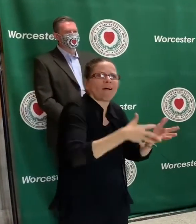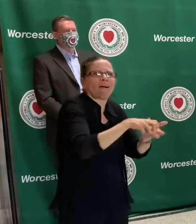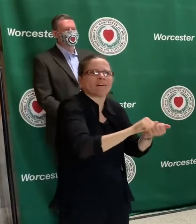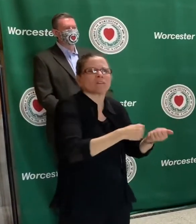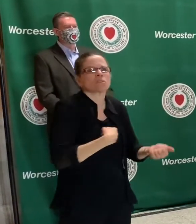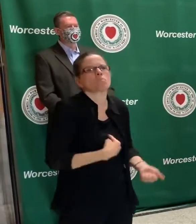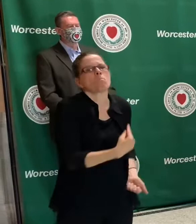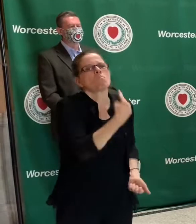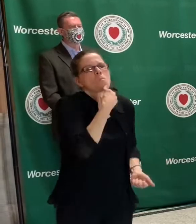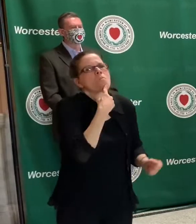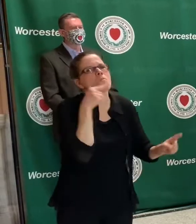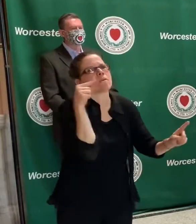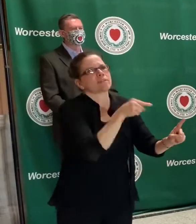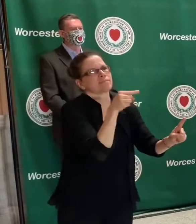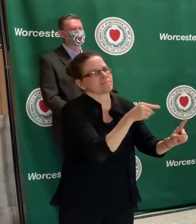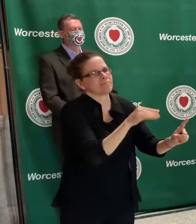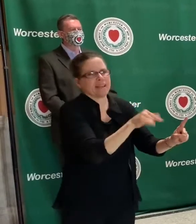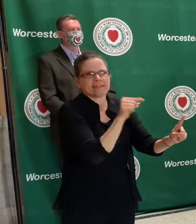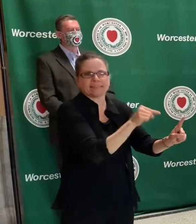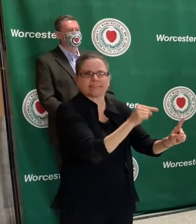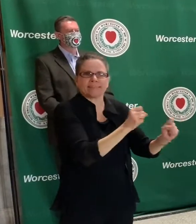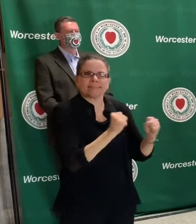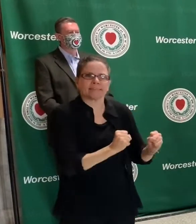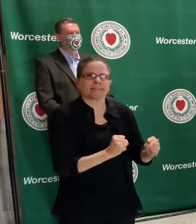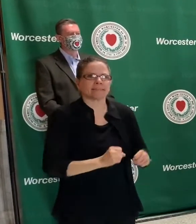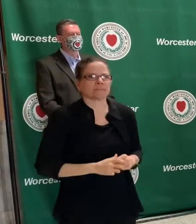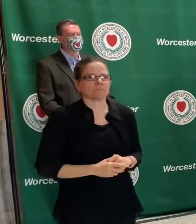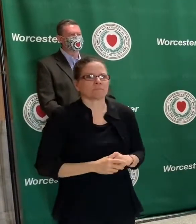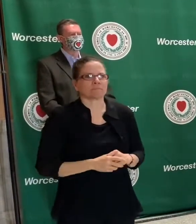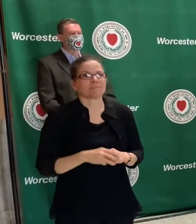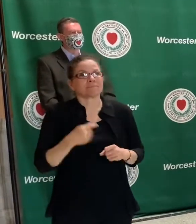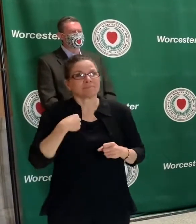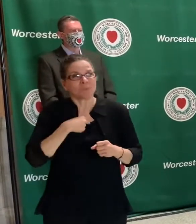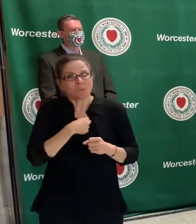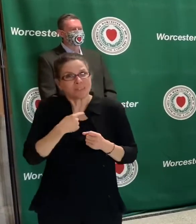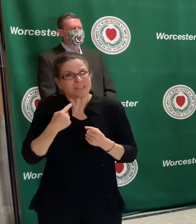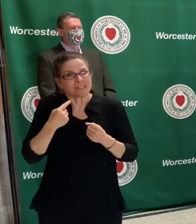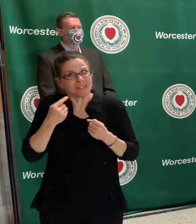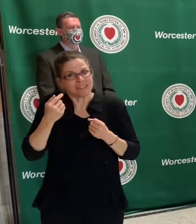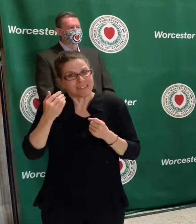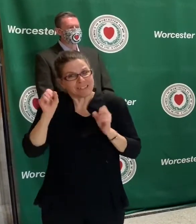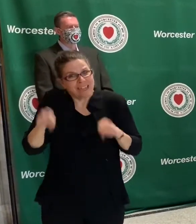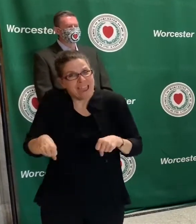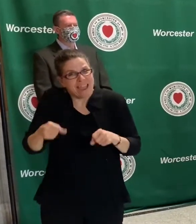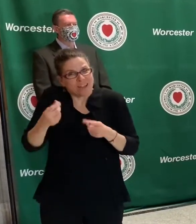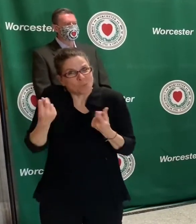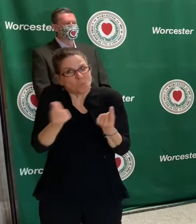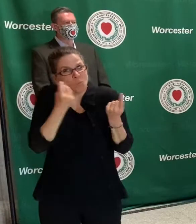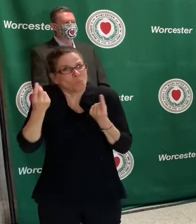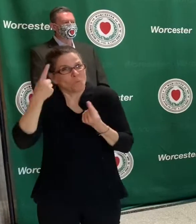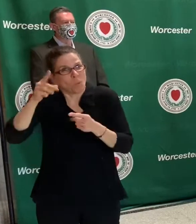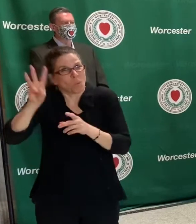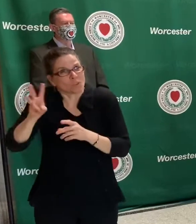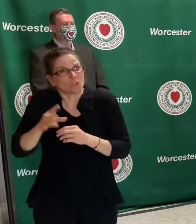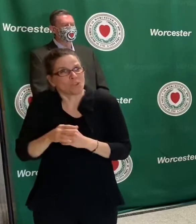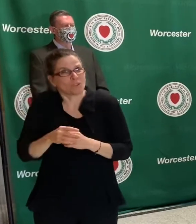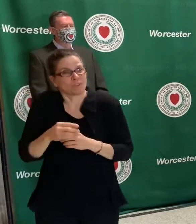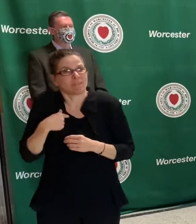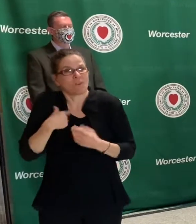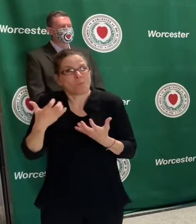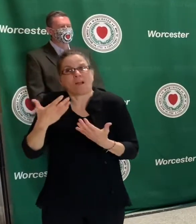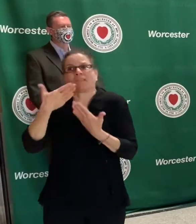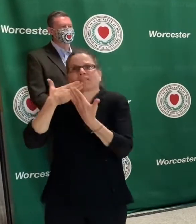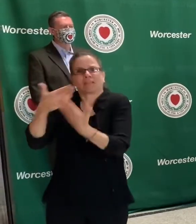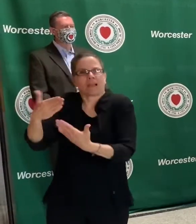And I shouldn't tarnish what we accomplished here in the city of Worcester. I want to thank the police department for how they conducted themselves professionally